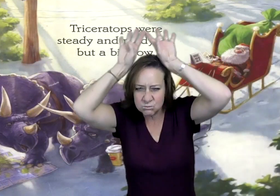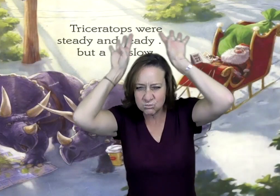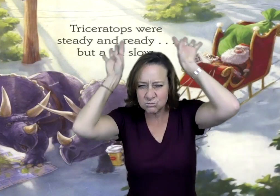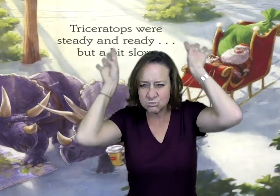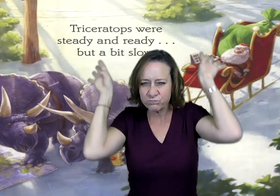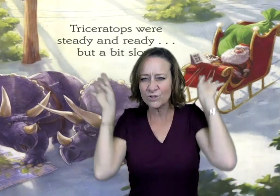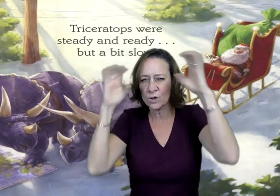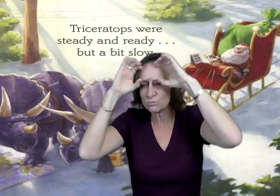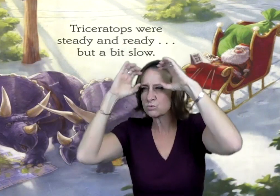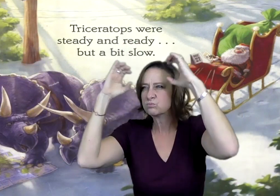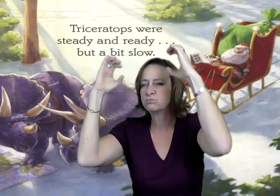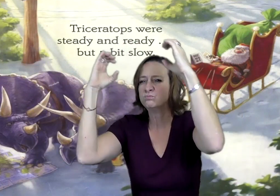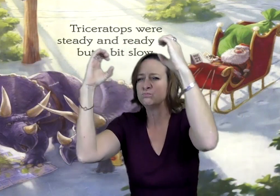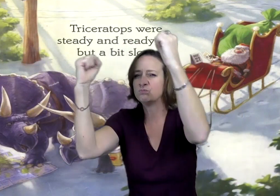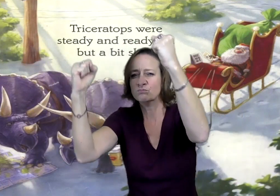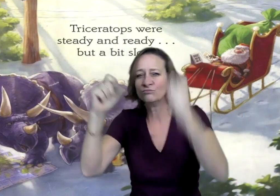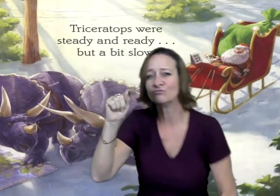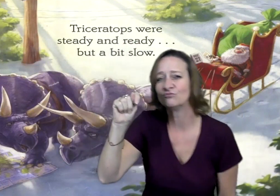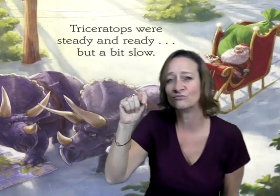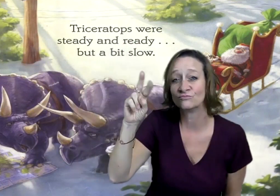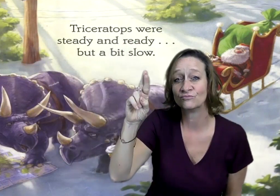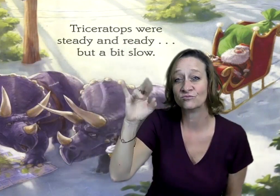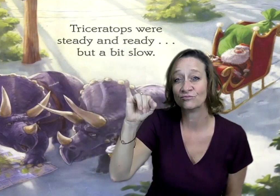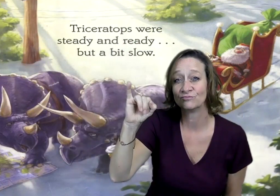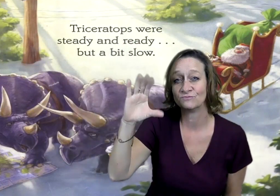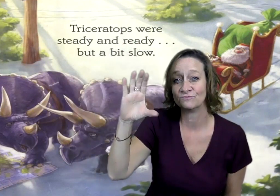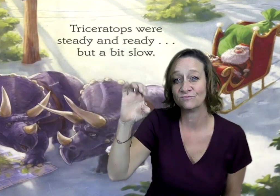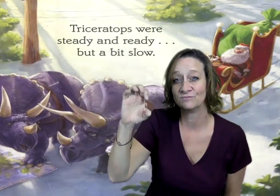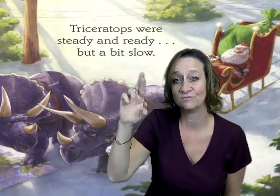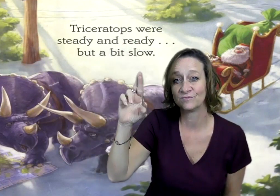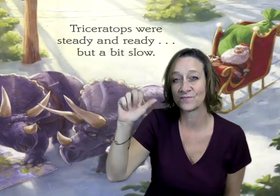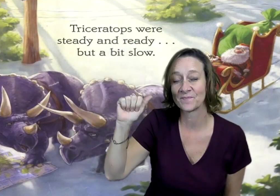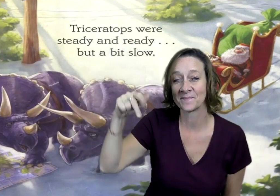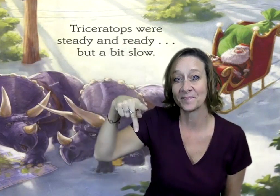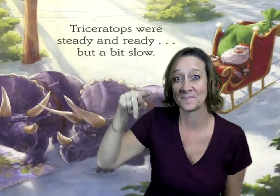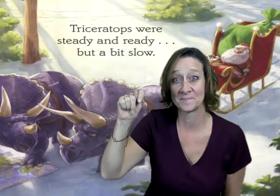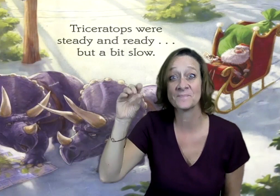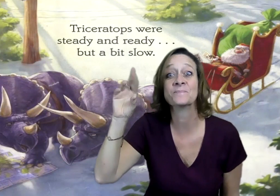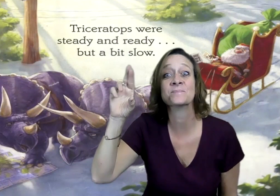Ooh, look at these dinosaurs with big horns and a bony frill.